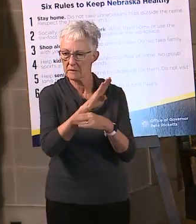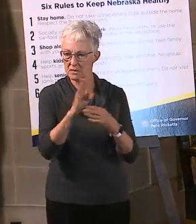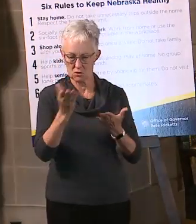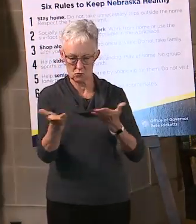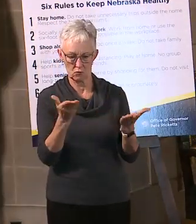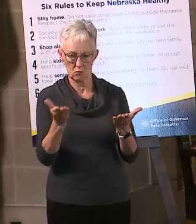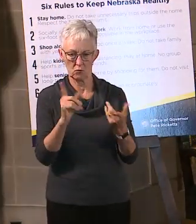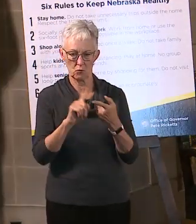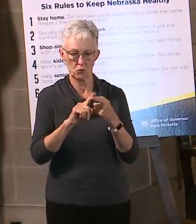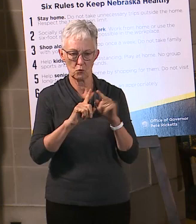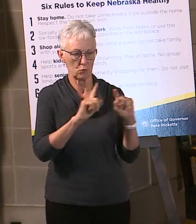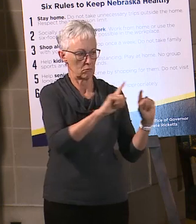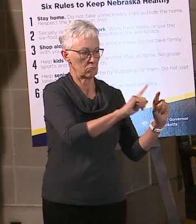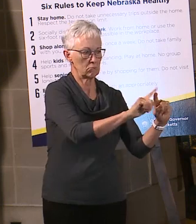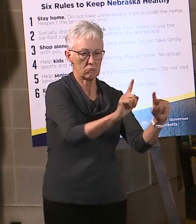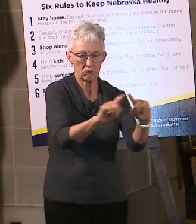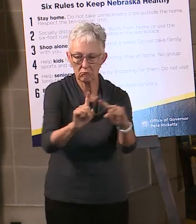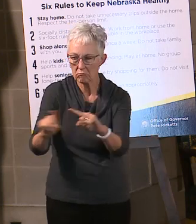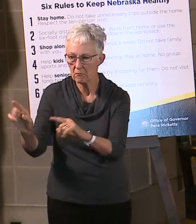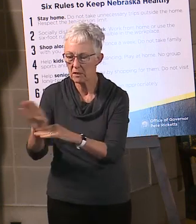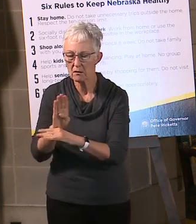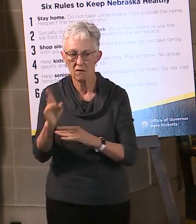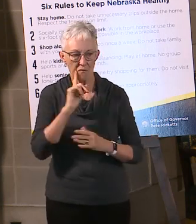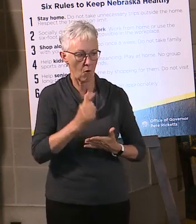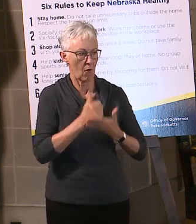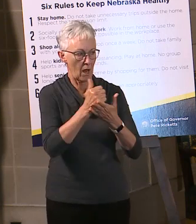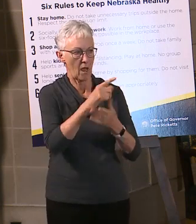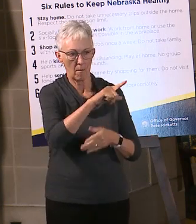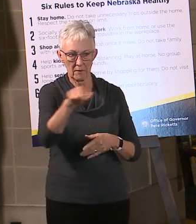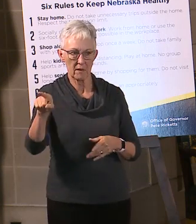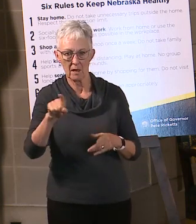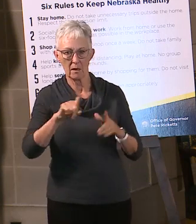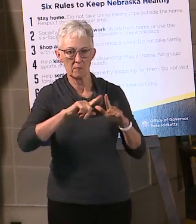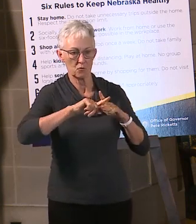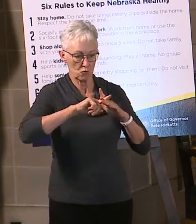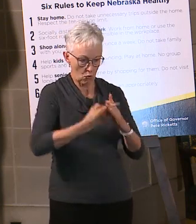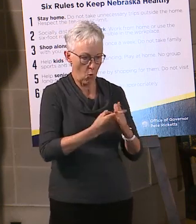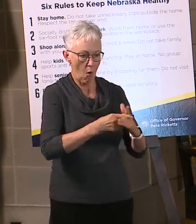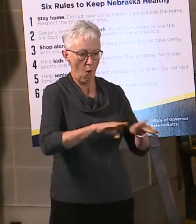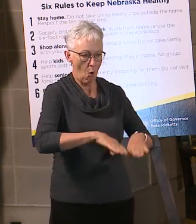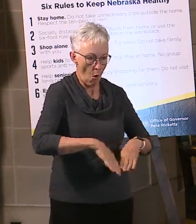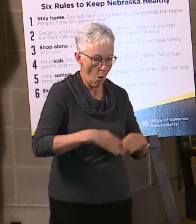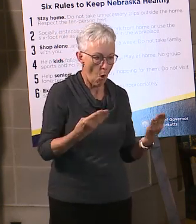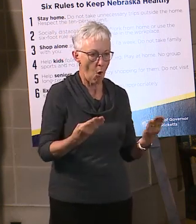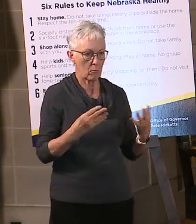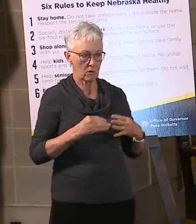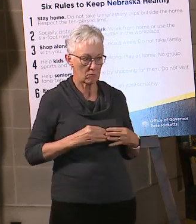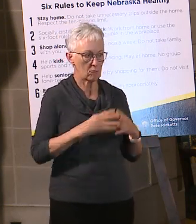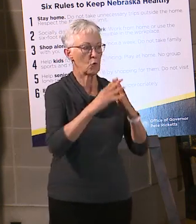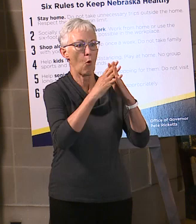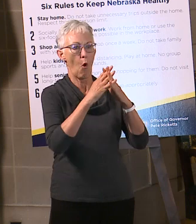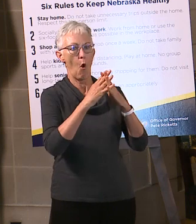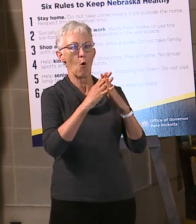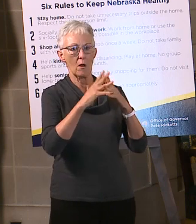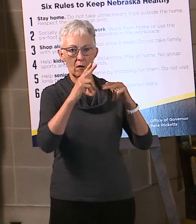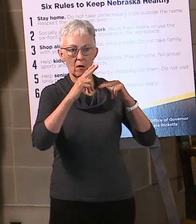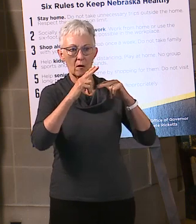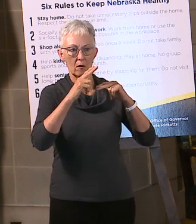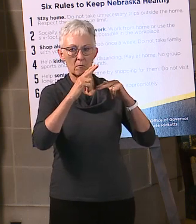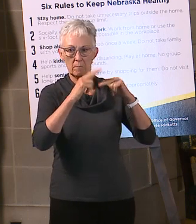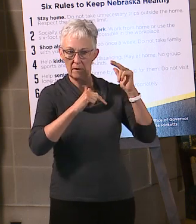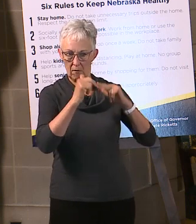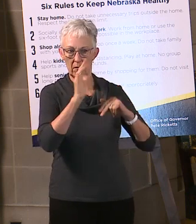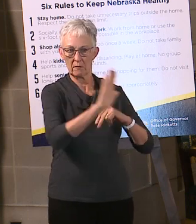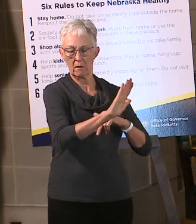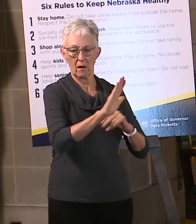Nebraska businesses to help them start and grow all across our state. The Nebraska Business Response Survey was a great